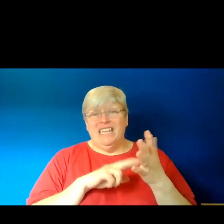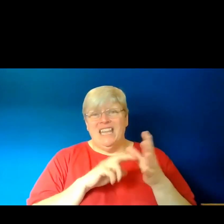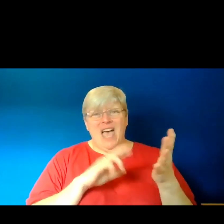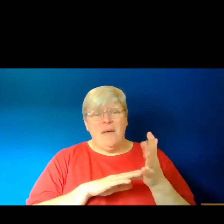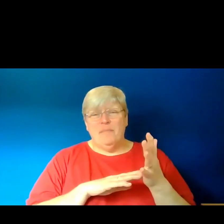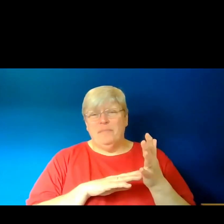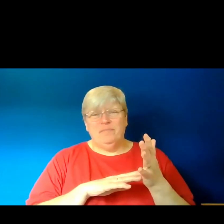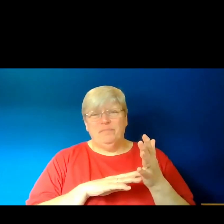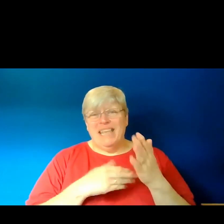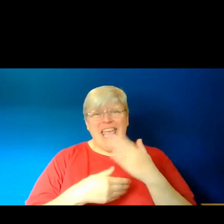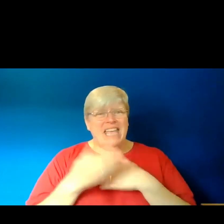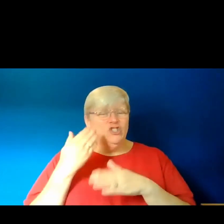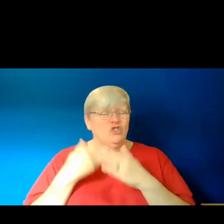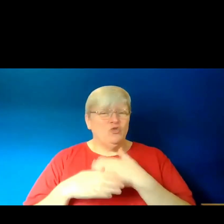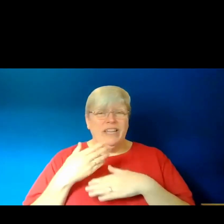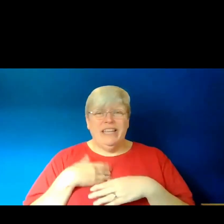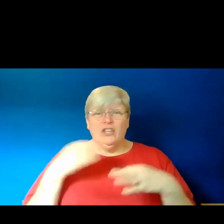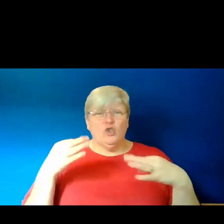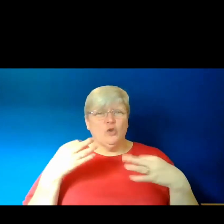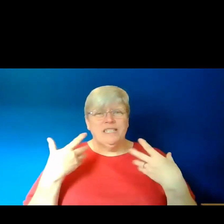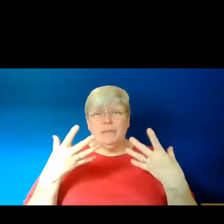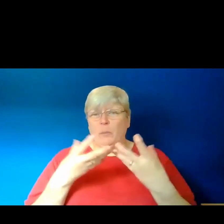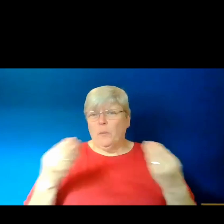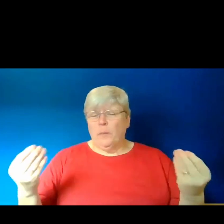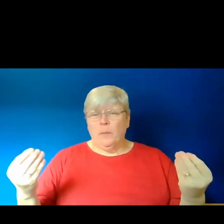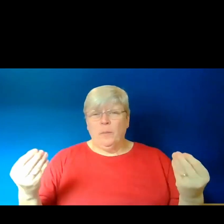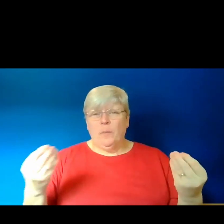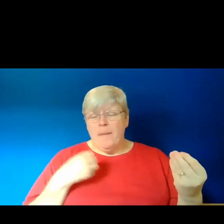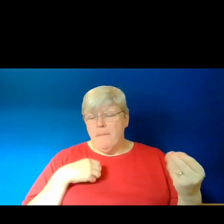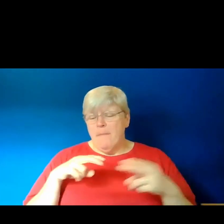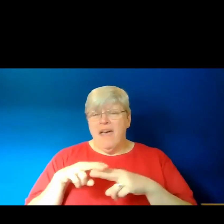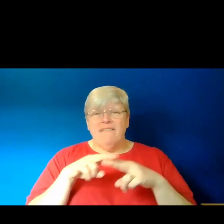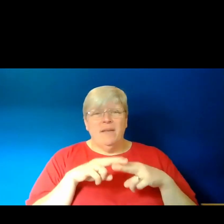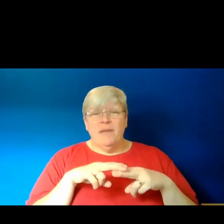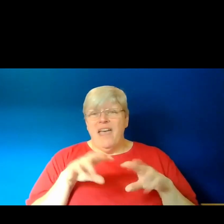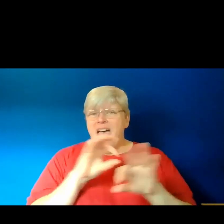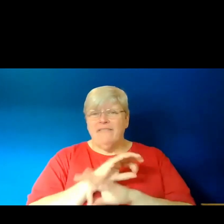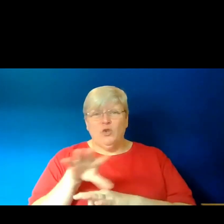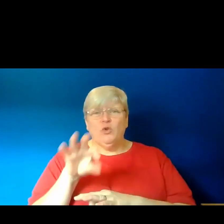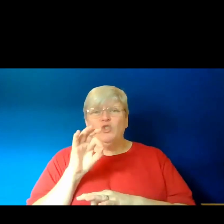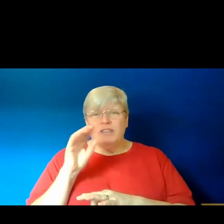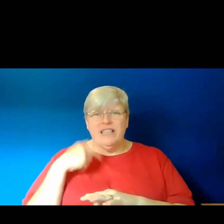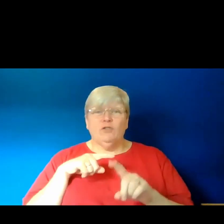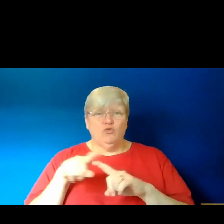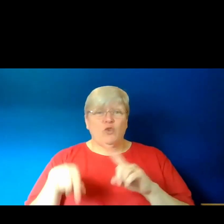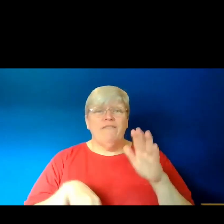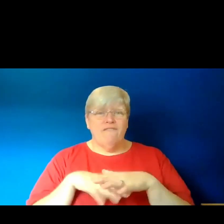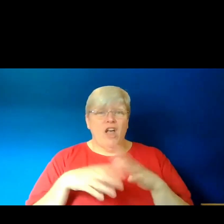as well as in my own family. I kind of don't have a choice but to try and fill in the gaps.